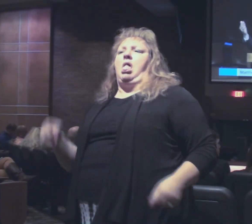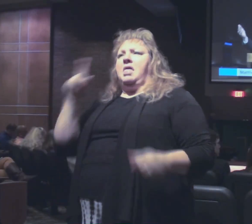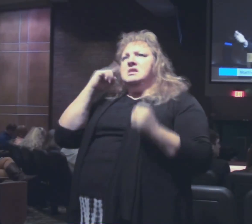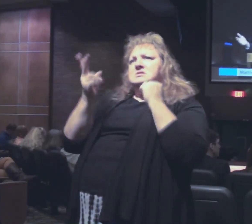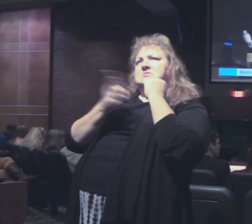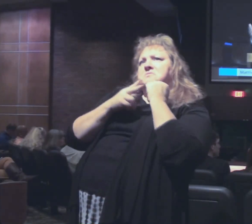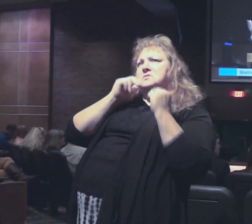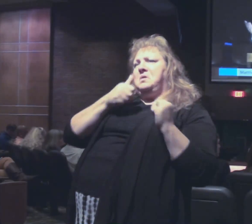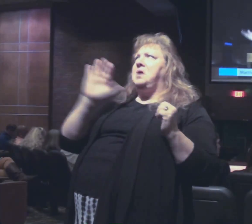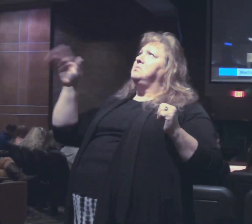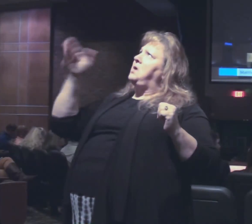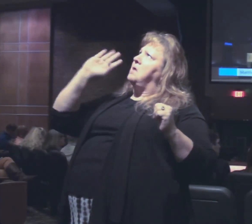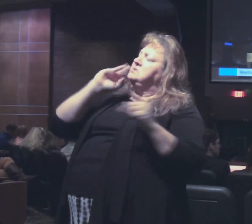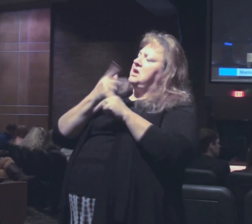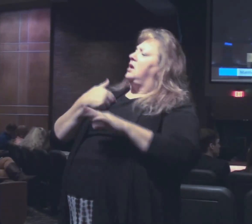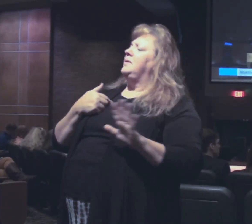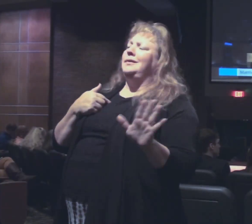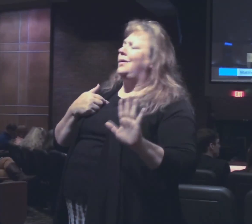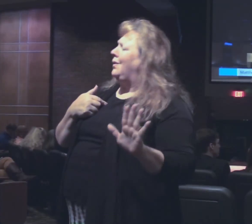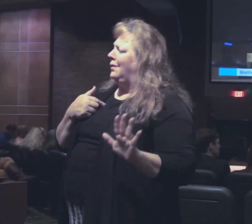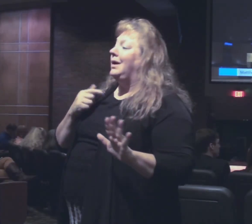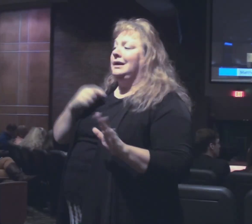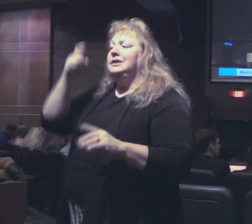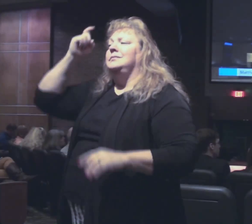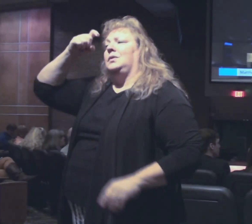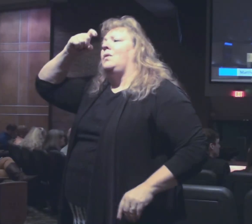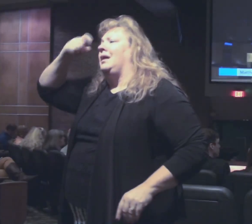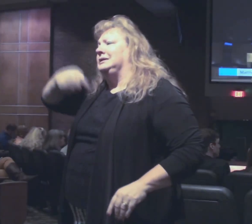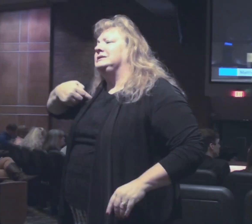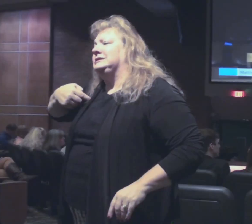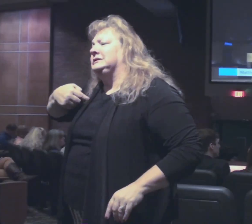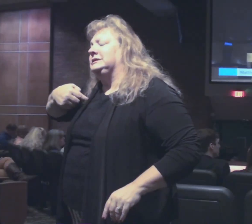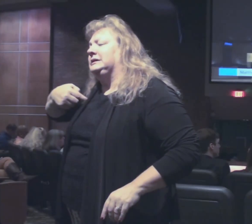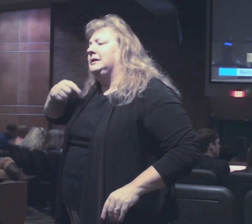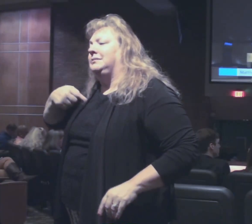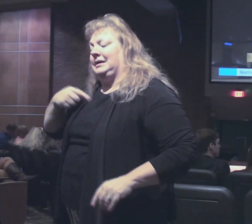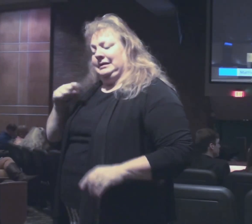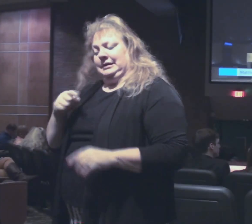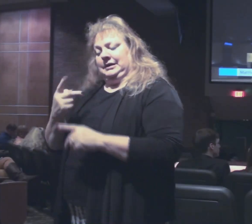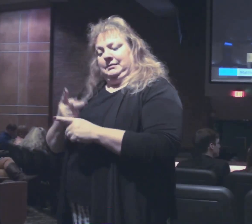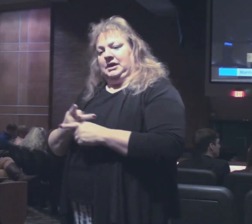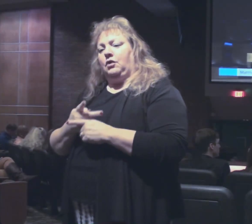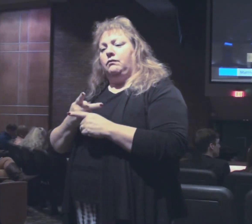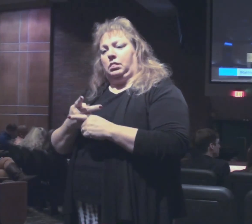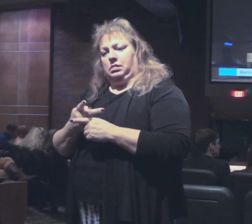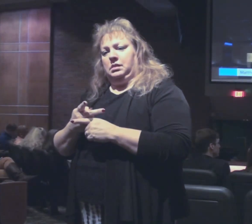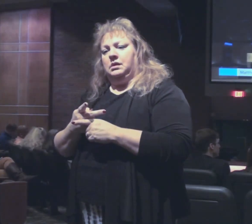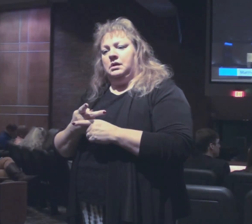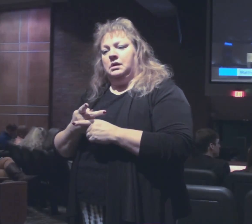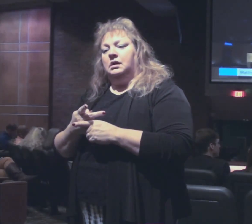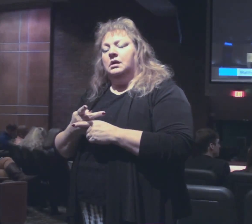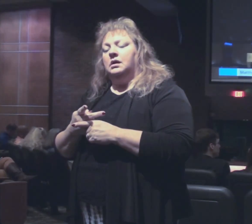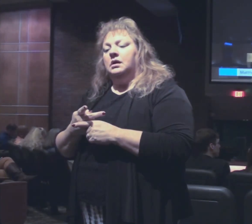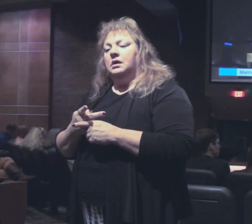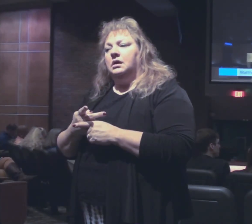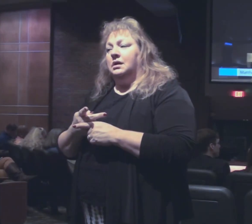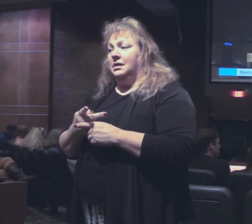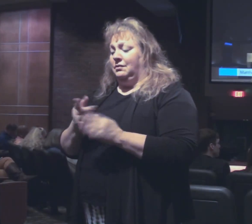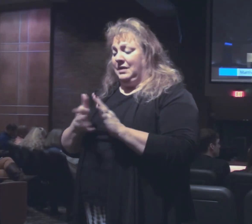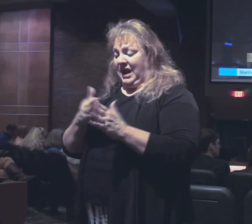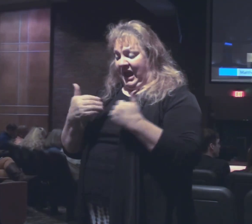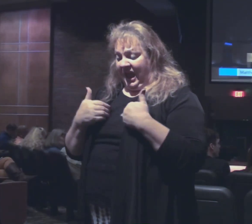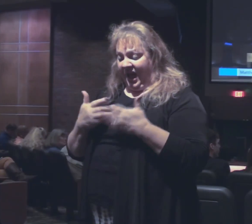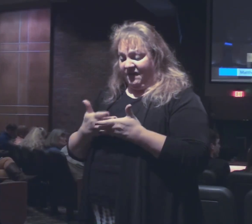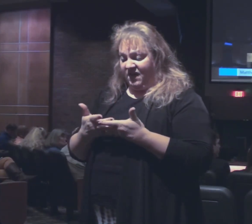To meet tomorrow's needs and so on. But I do have to be careful. Prosperity has a way of